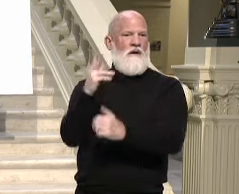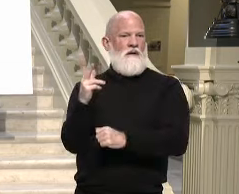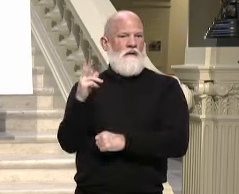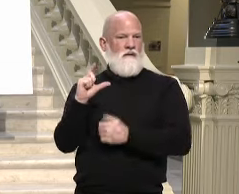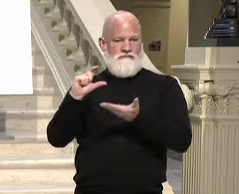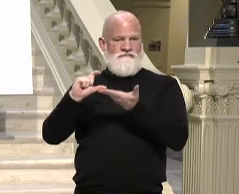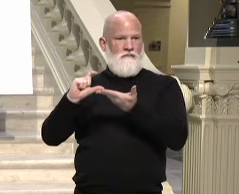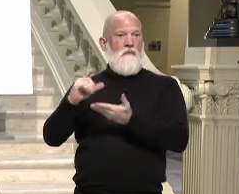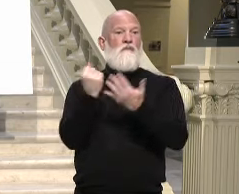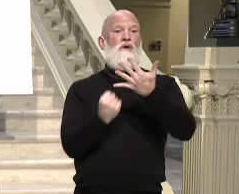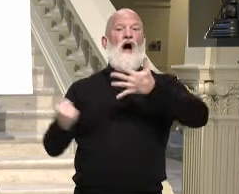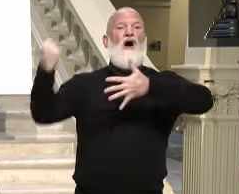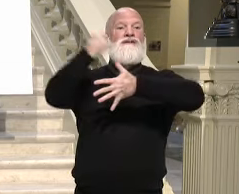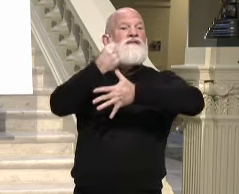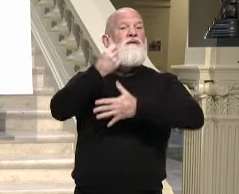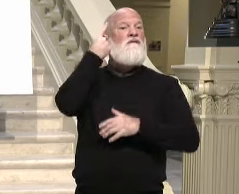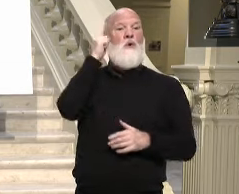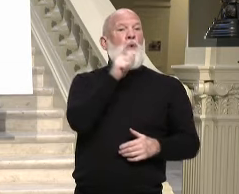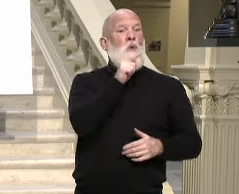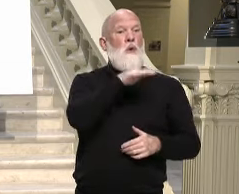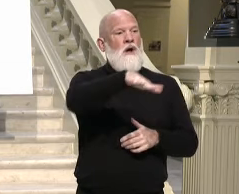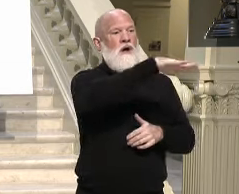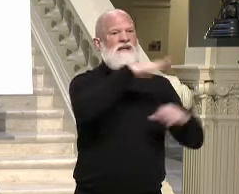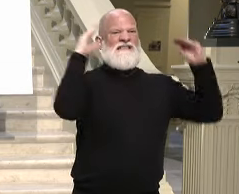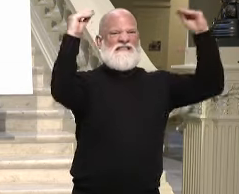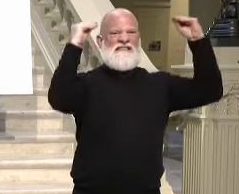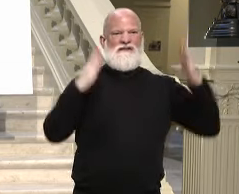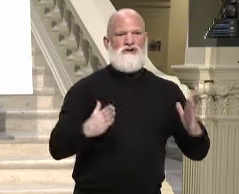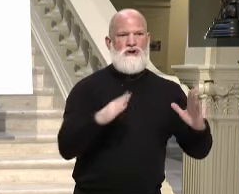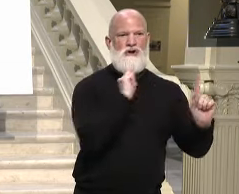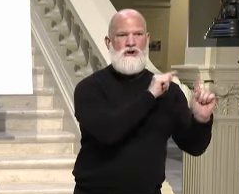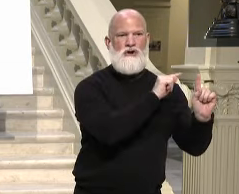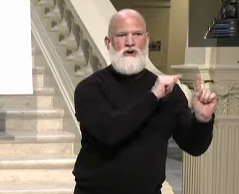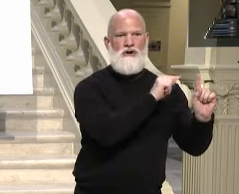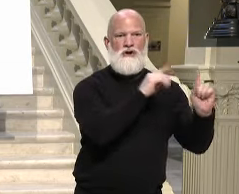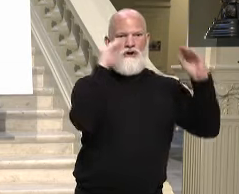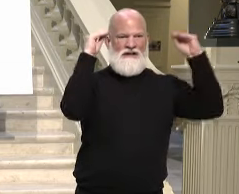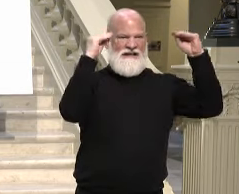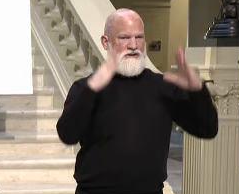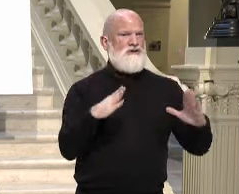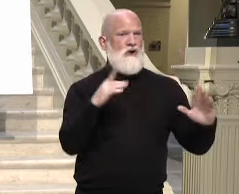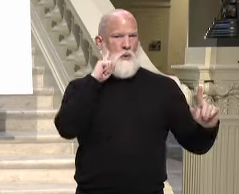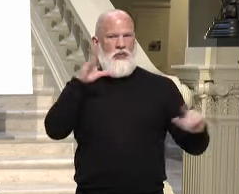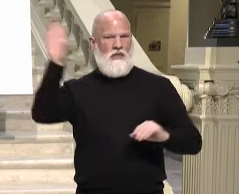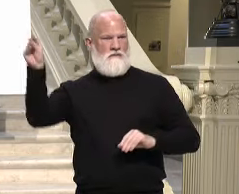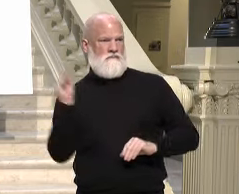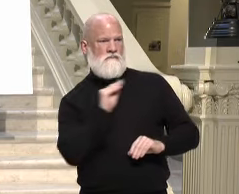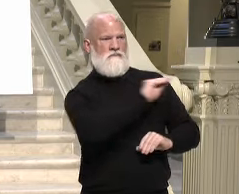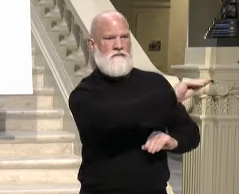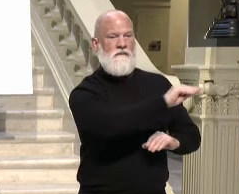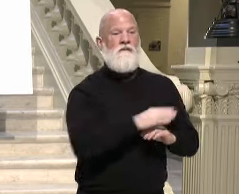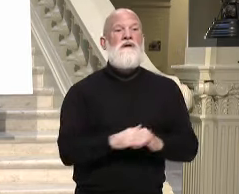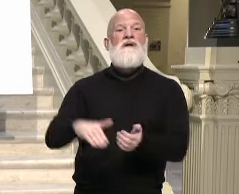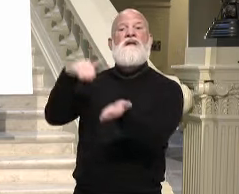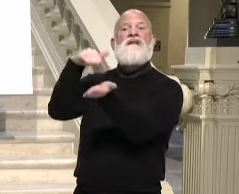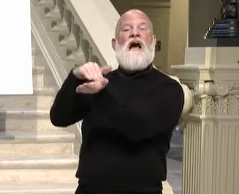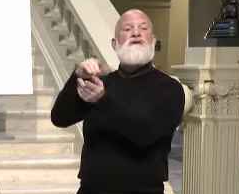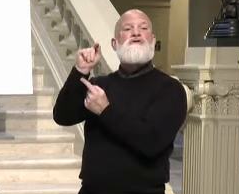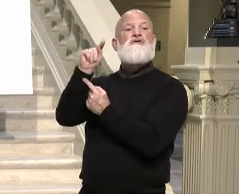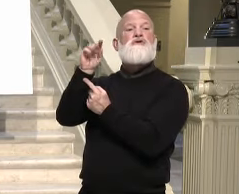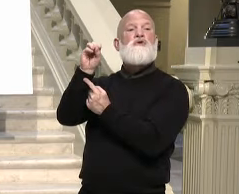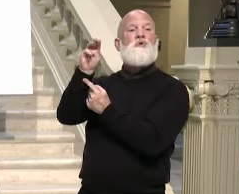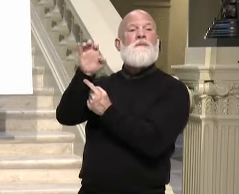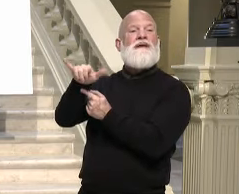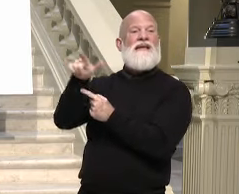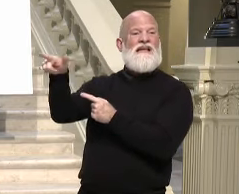five days a week return to the classroom. Dr. Toomey and DPH have been partnering with our school systems on this